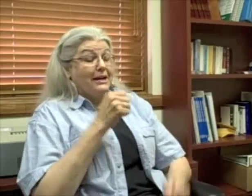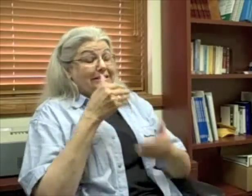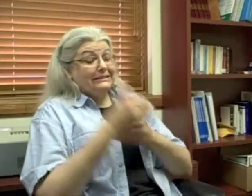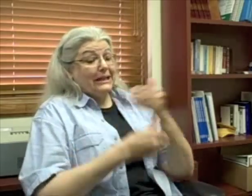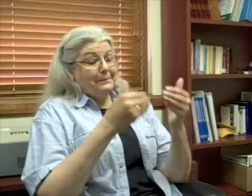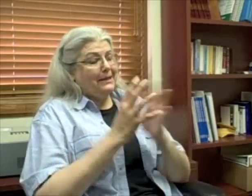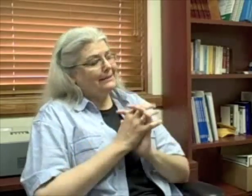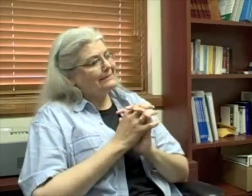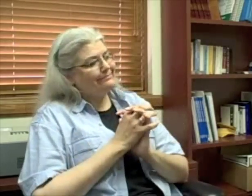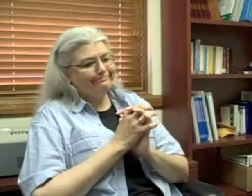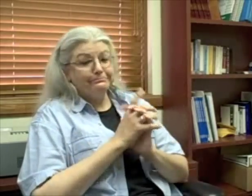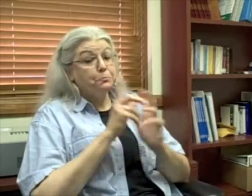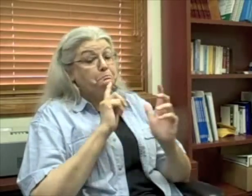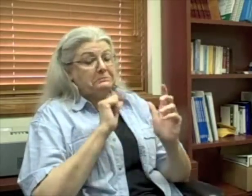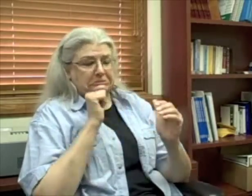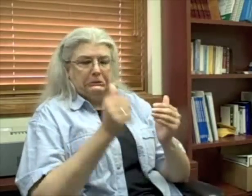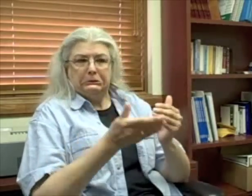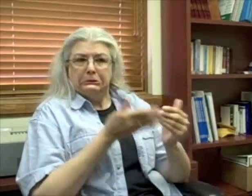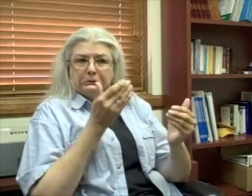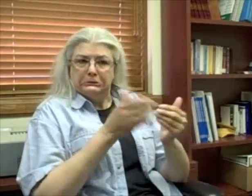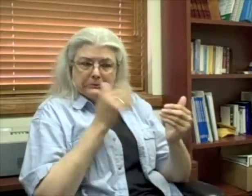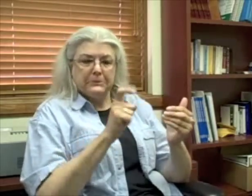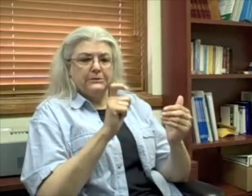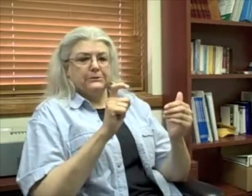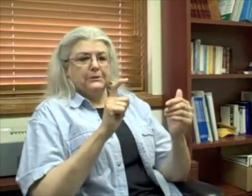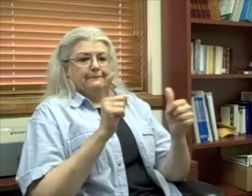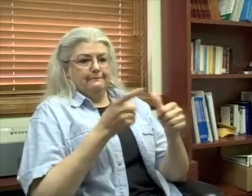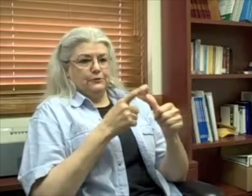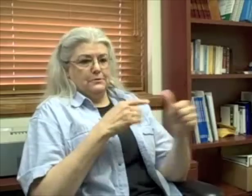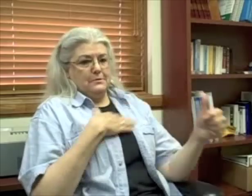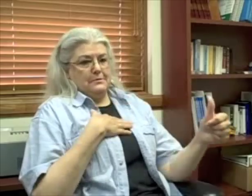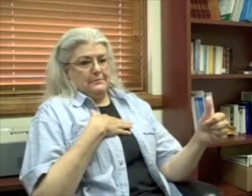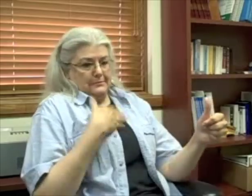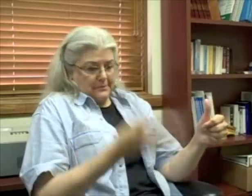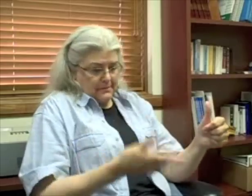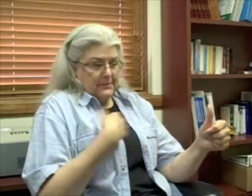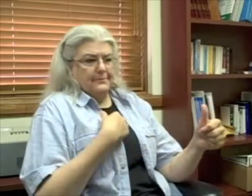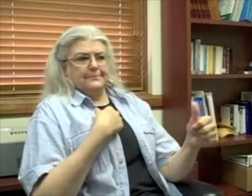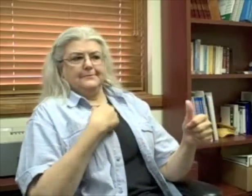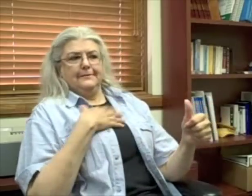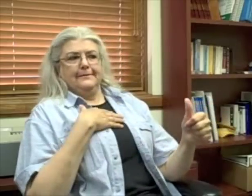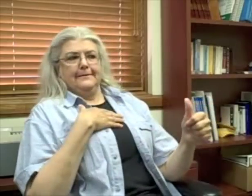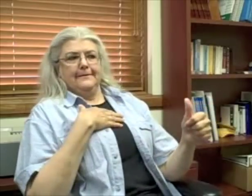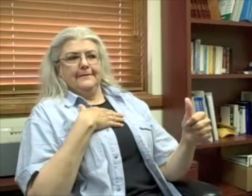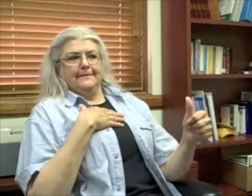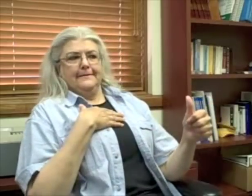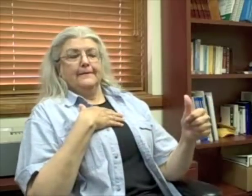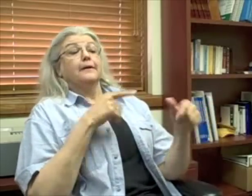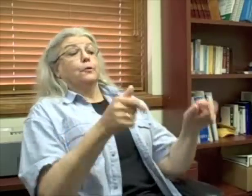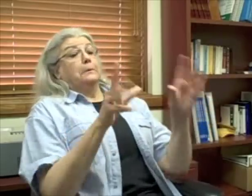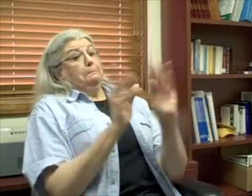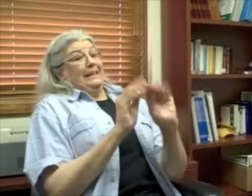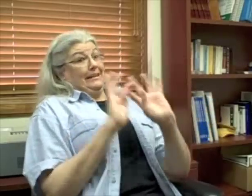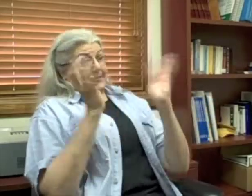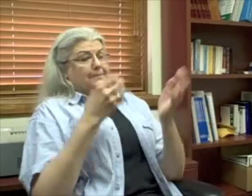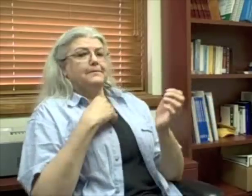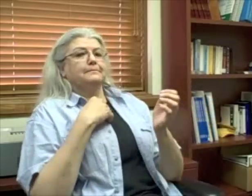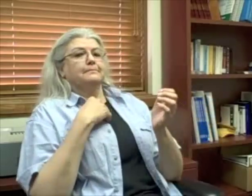The 12 steps are not easy. First of all, you have to admit you're an alcoholic. And when you go to a meeting,